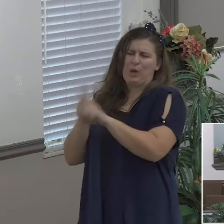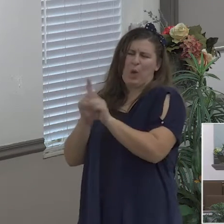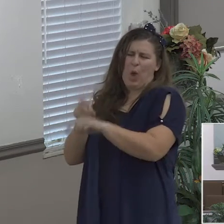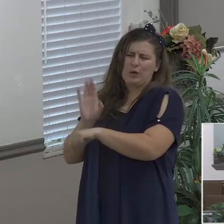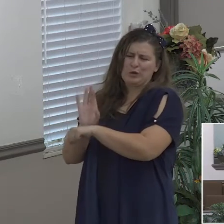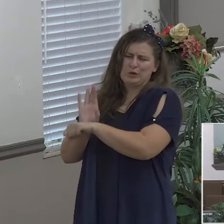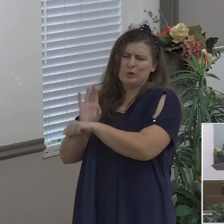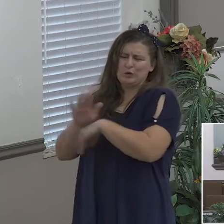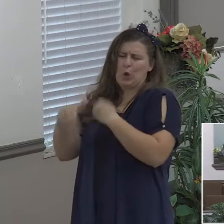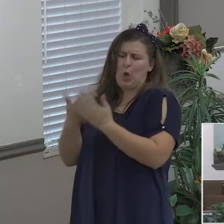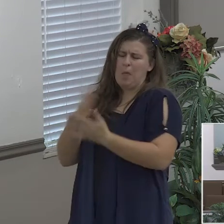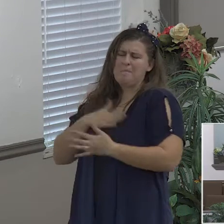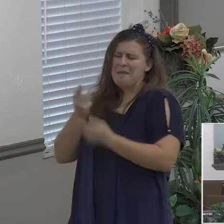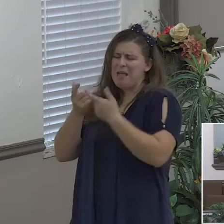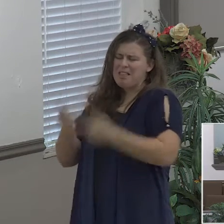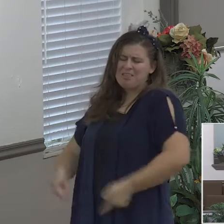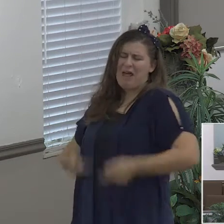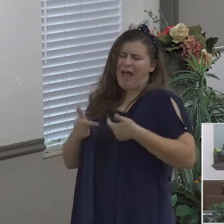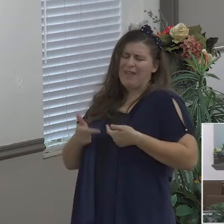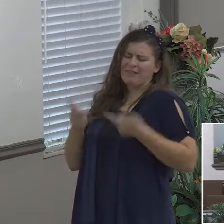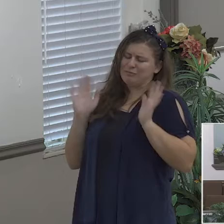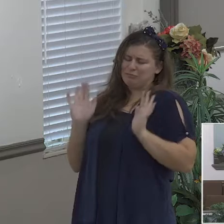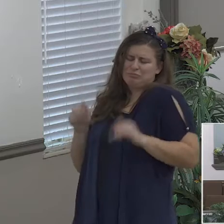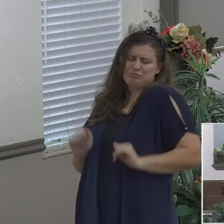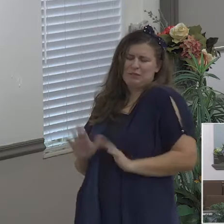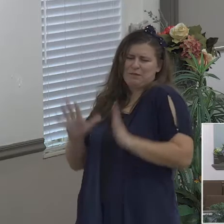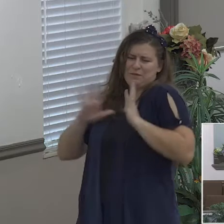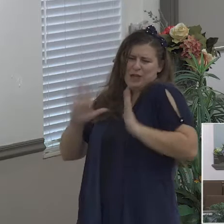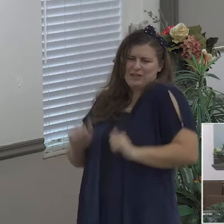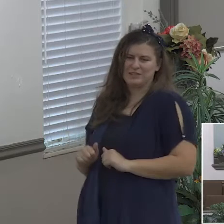and you know any number of excuses